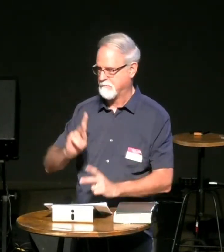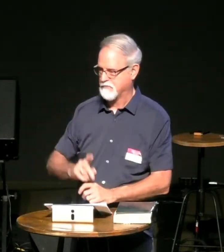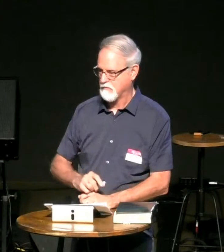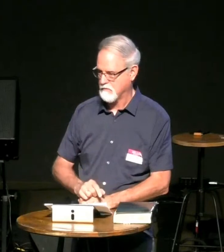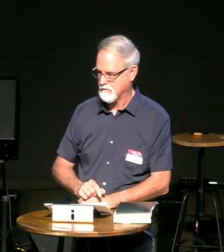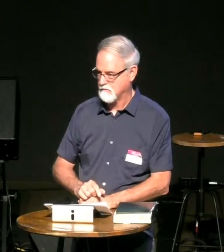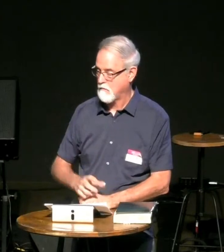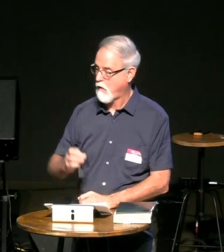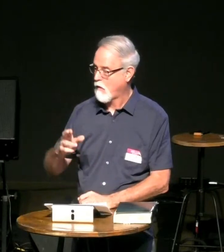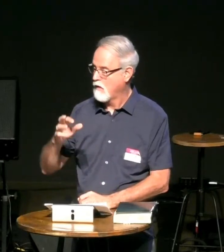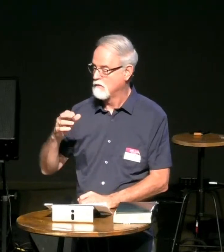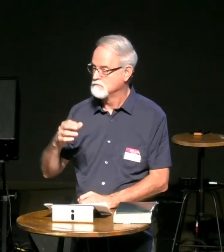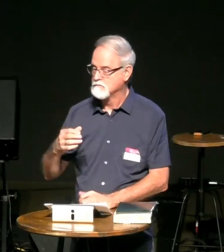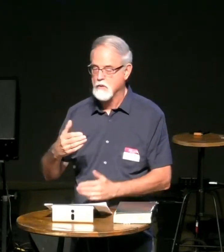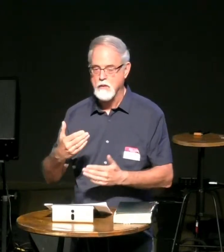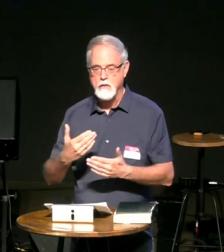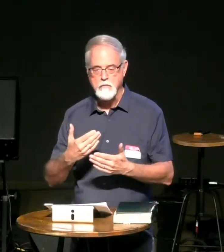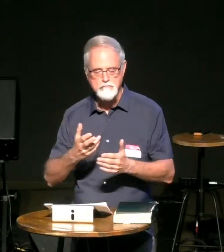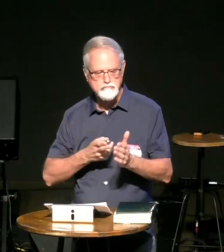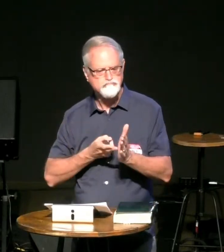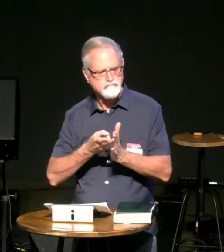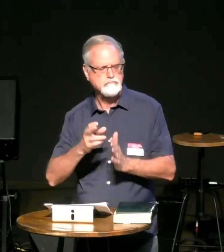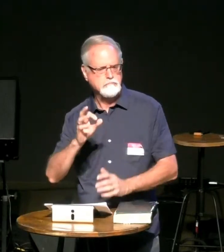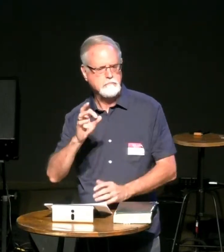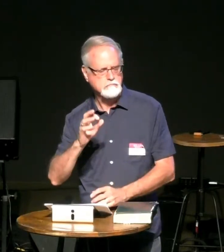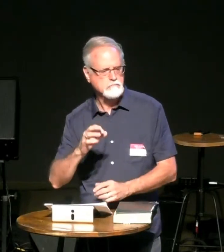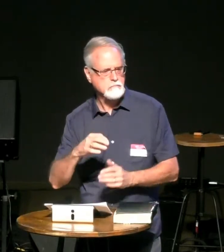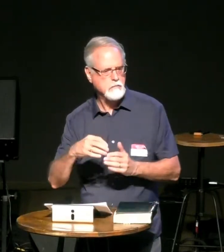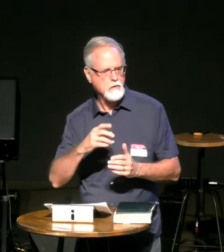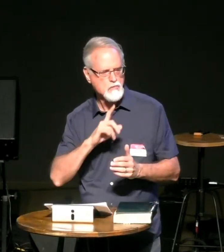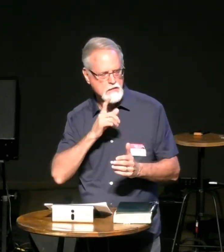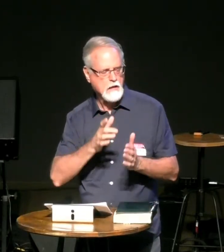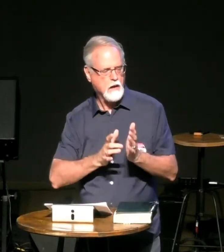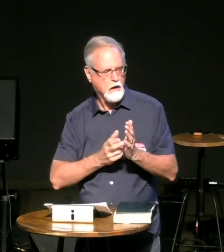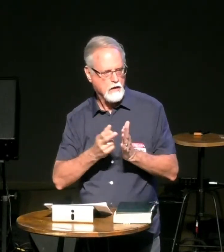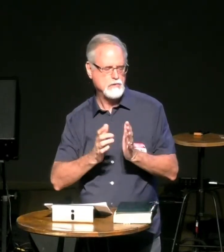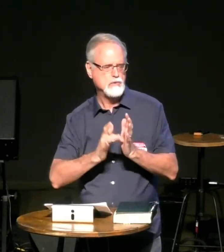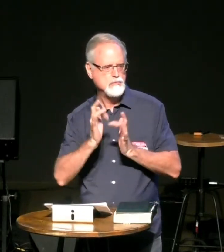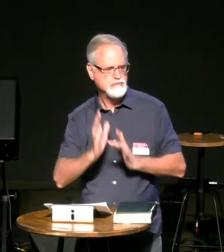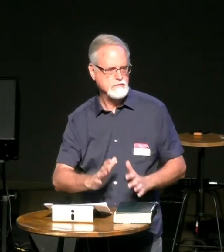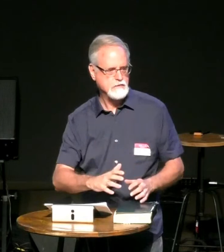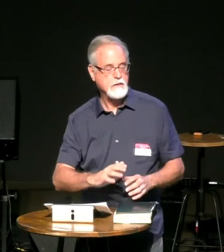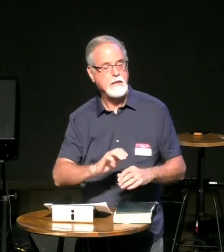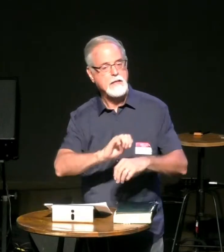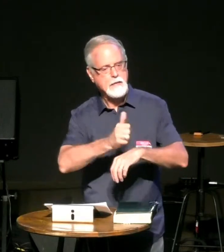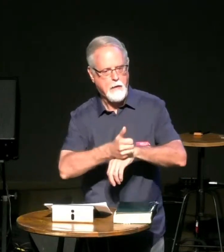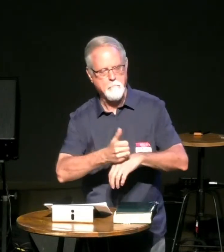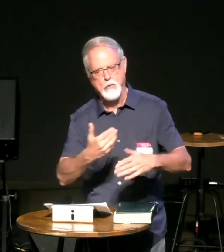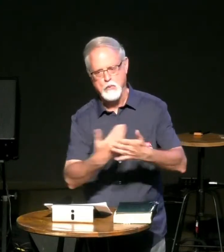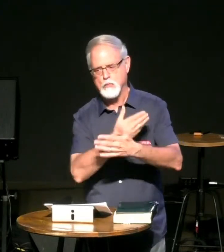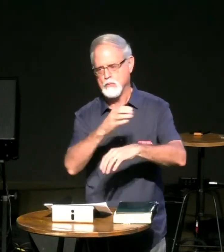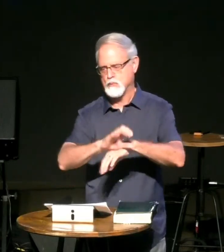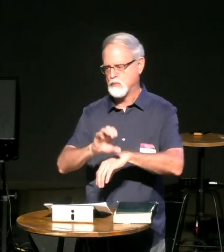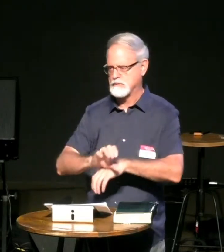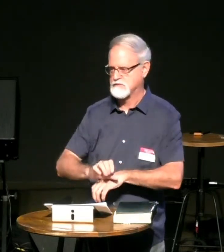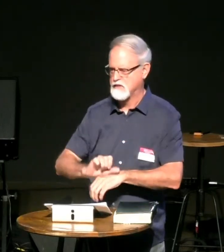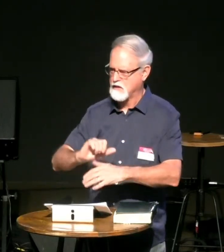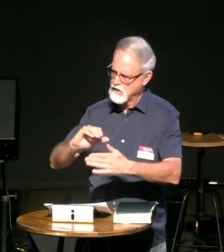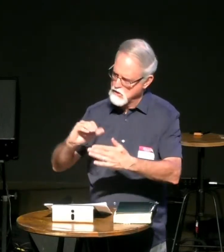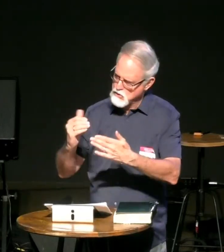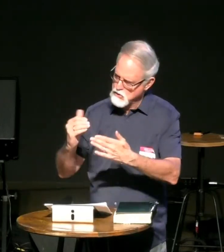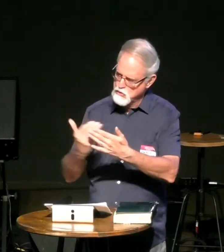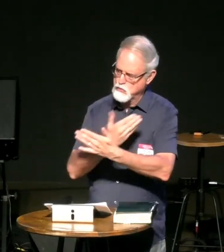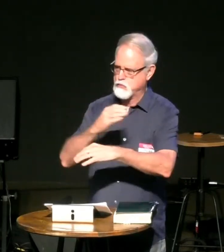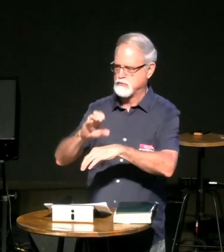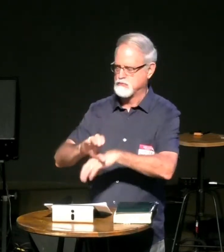someone else can we have the next slide who is those other people that he gave them to they're christians they're the